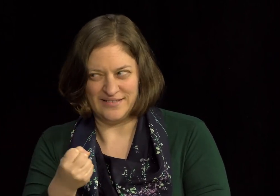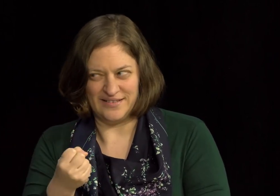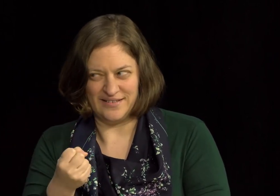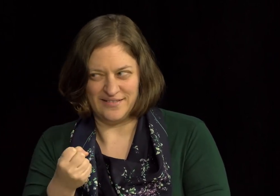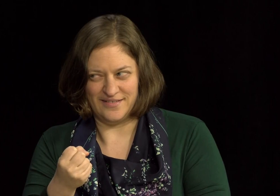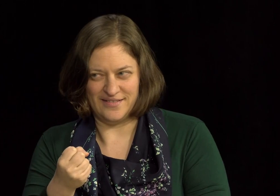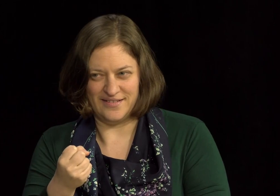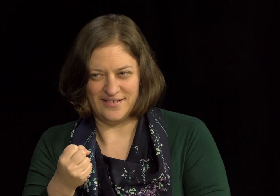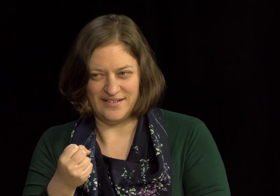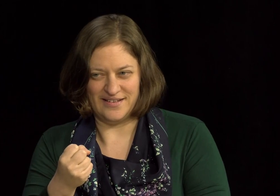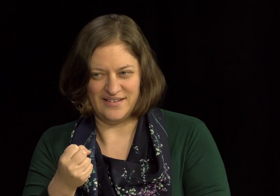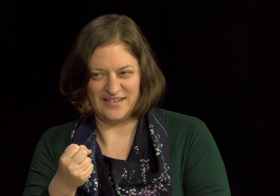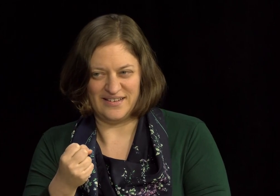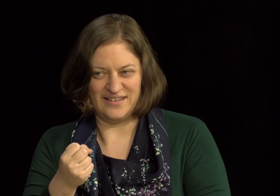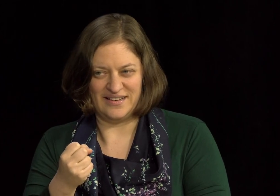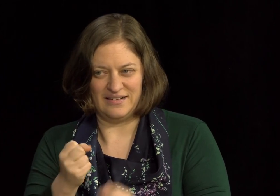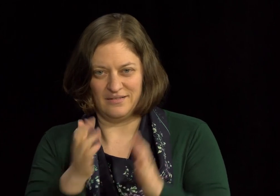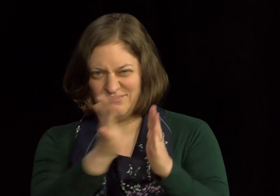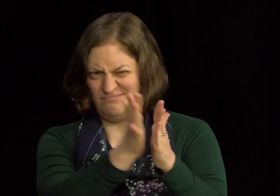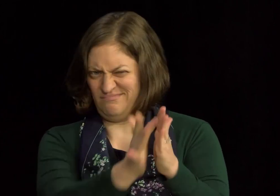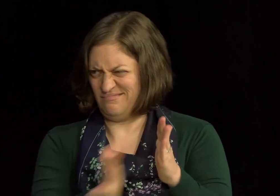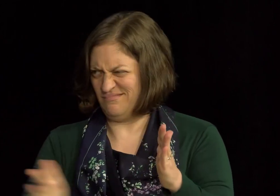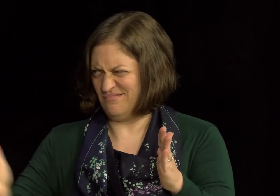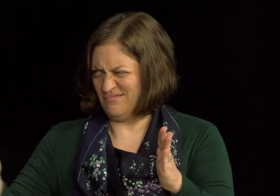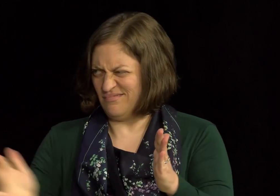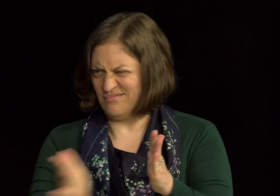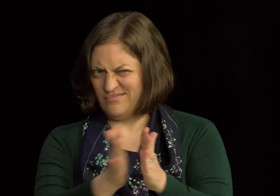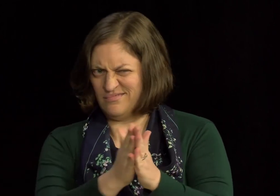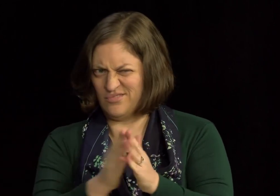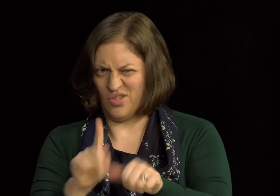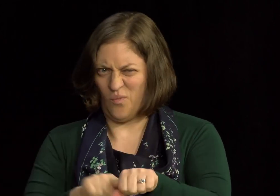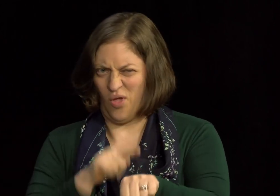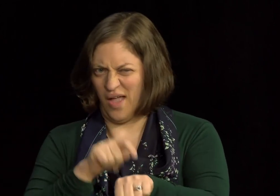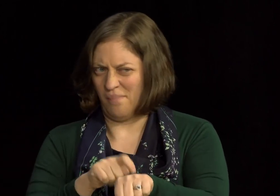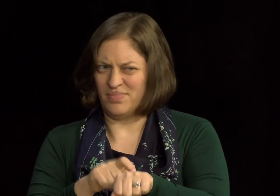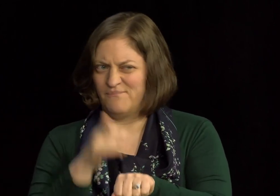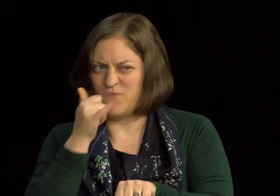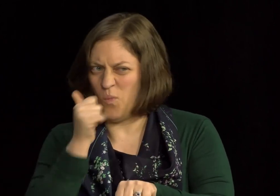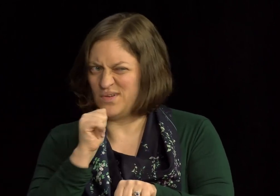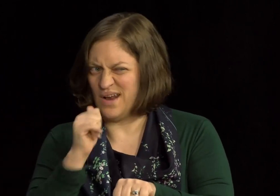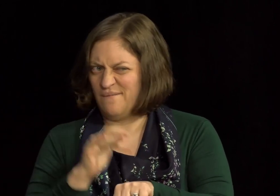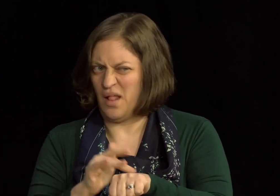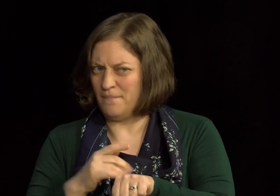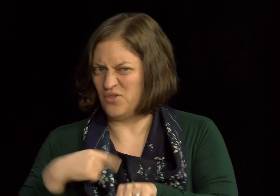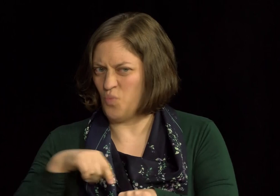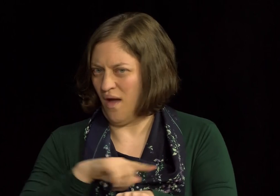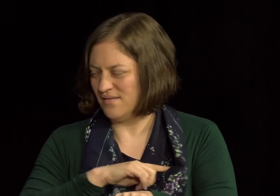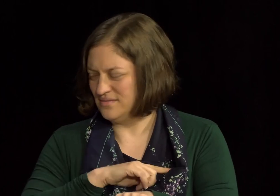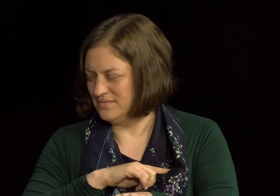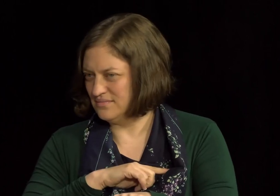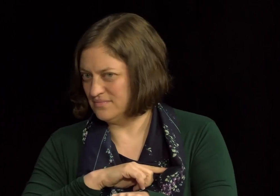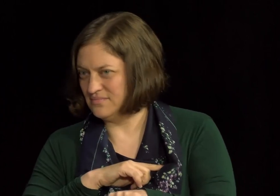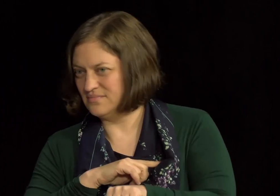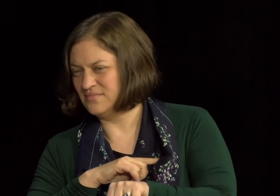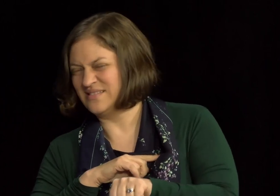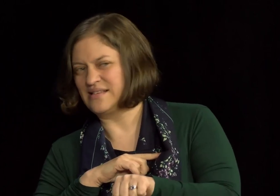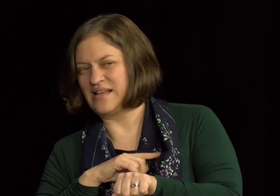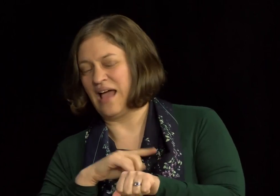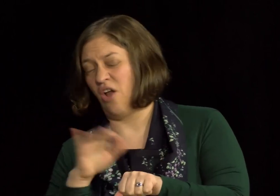uh, 1970s, 1980s. So the phone, all of those years, when you think about it, was developed in the 19th century, and it was out there,